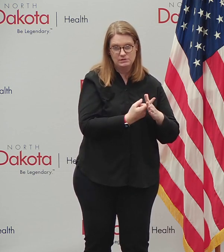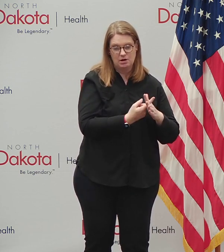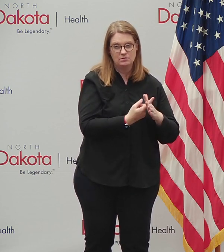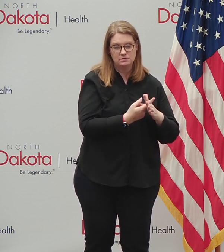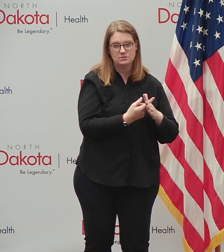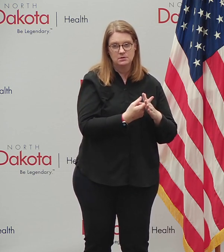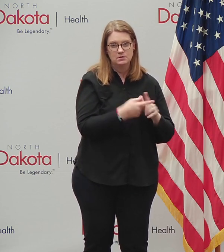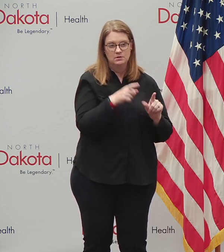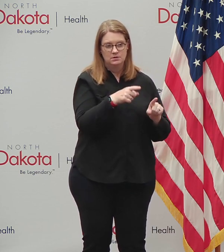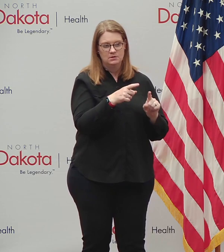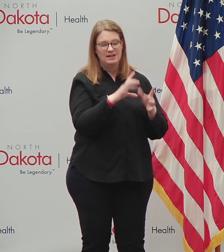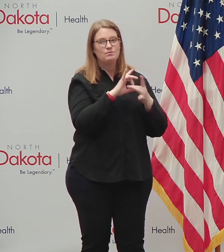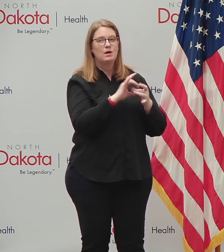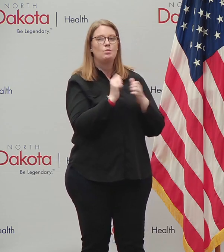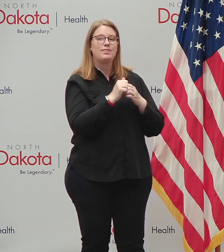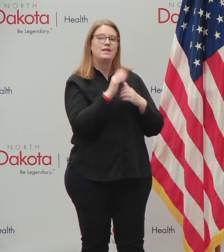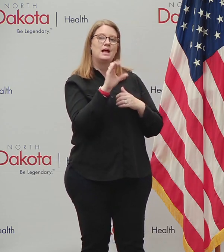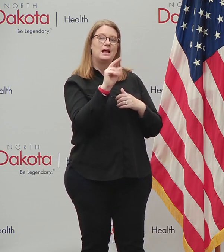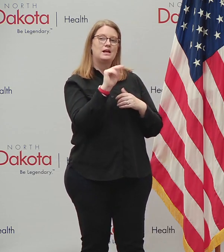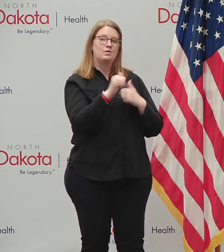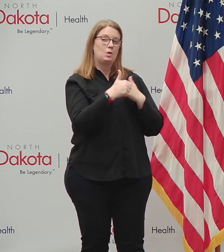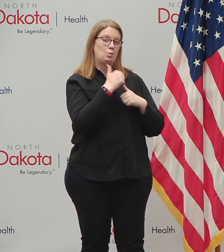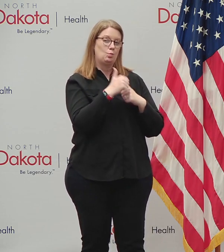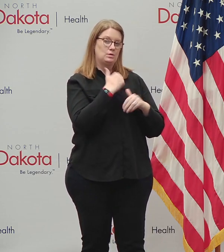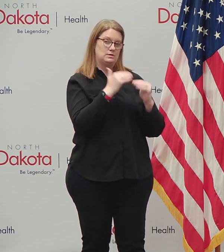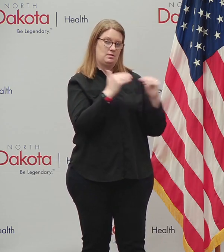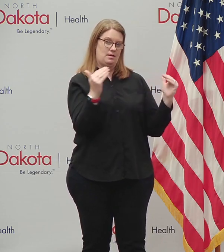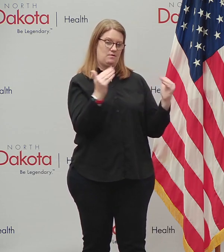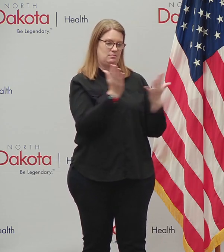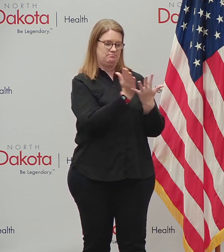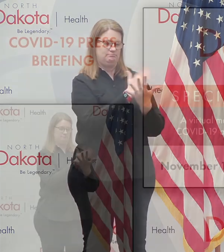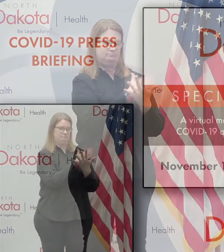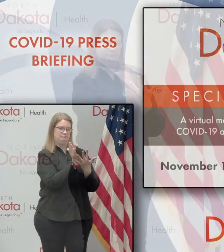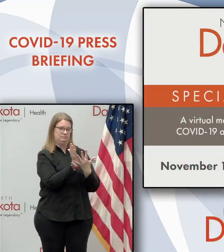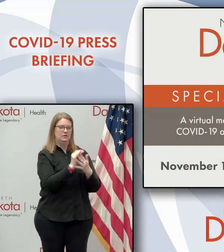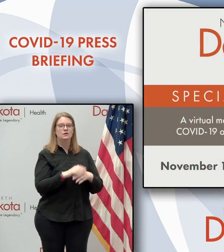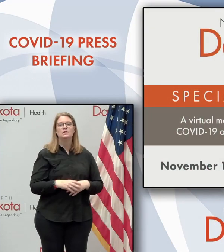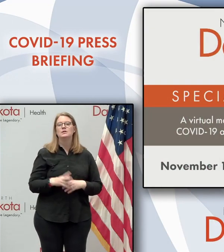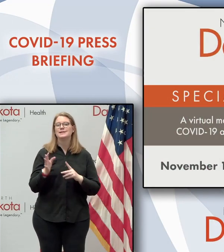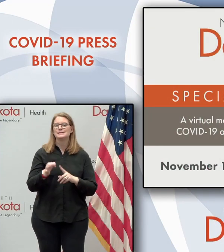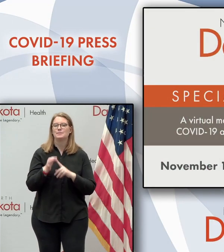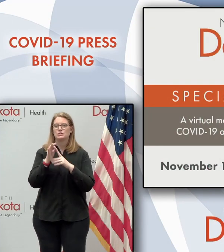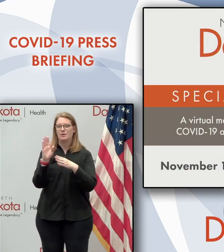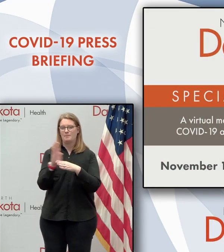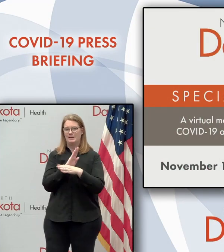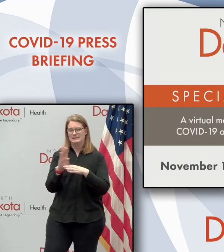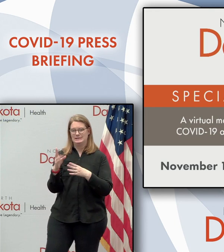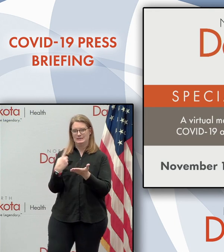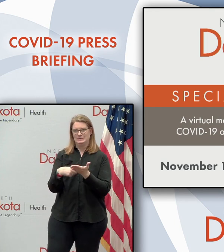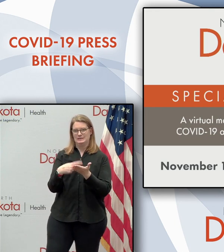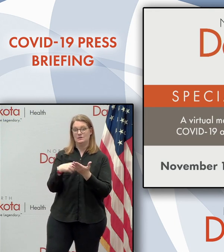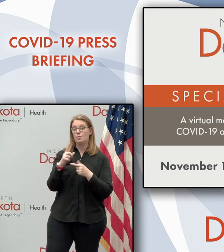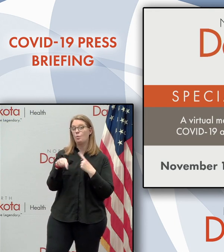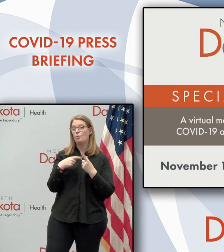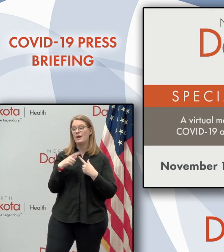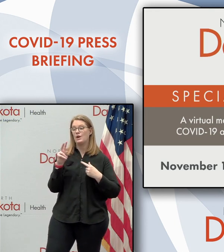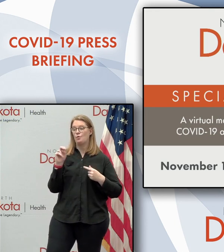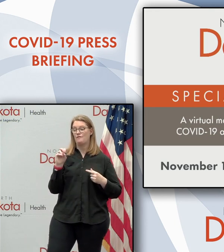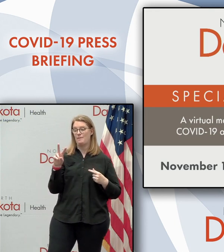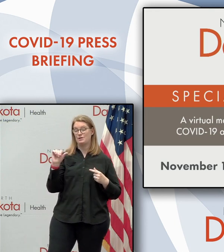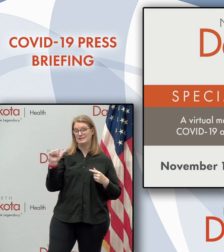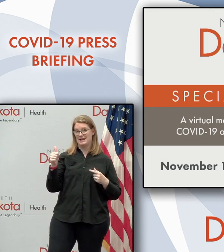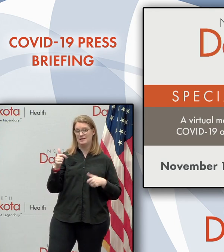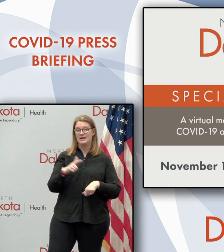county risk-level colors. There's going to be a special business briefing on November 10th